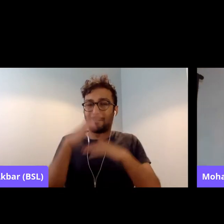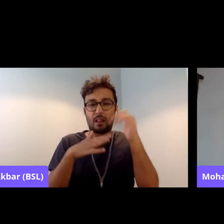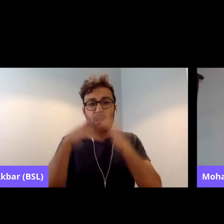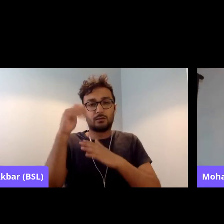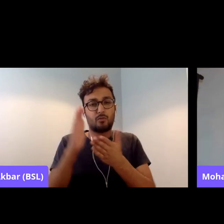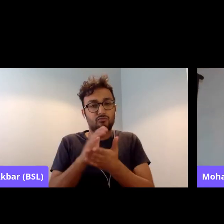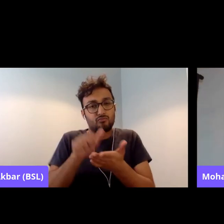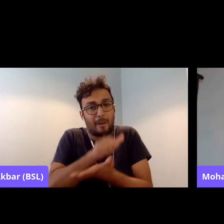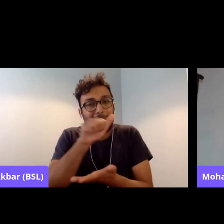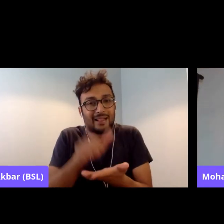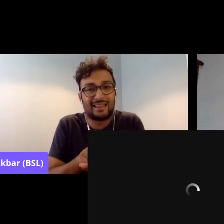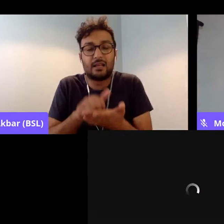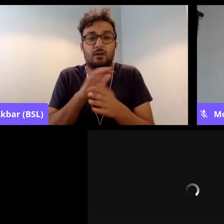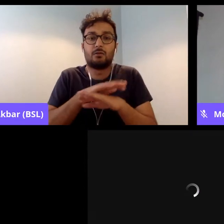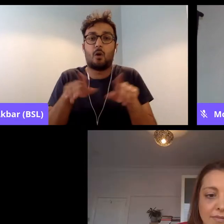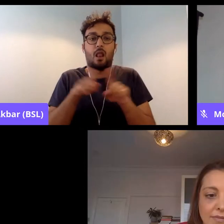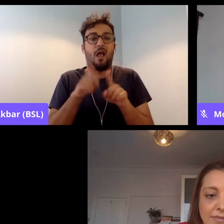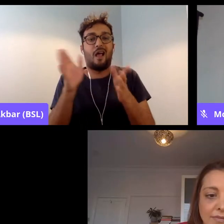intertwined.